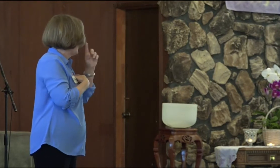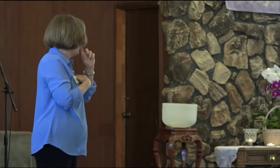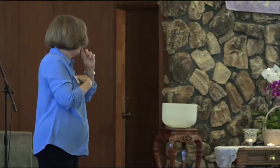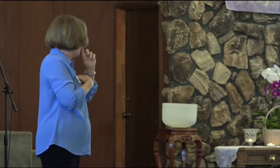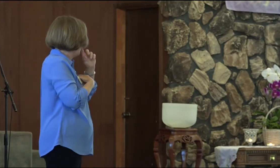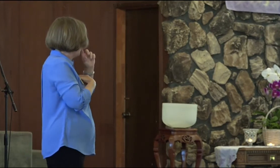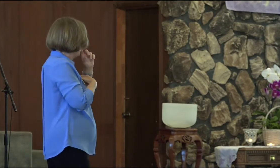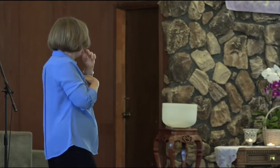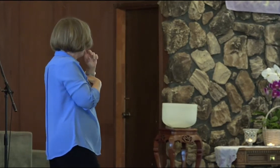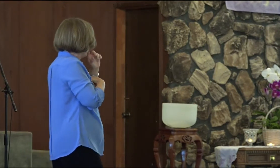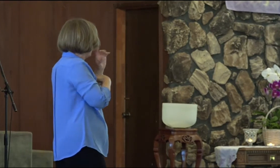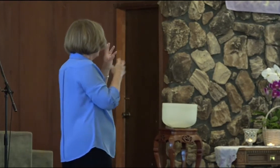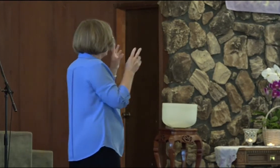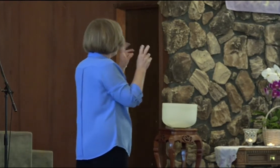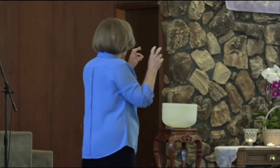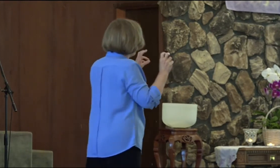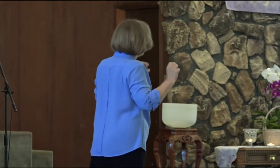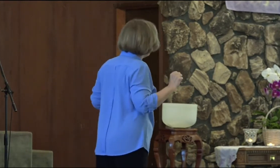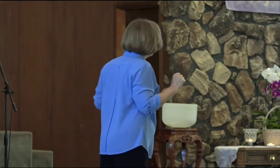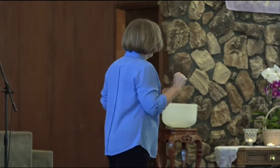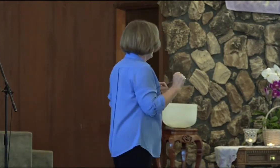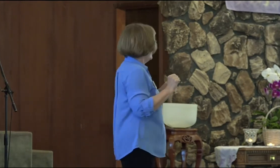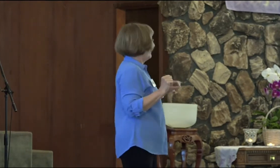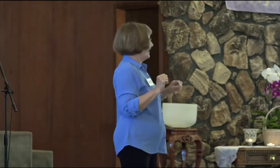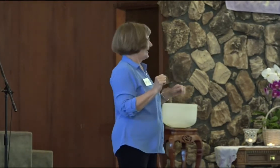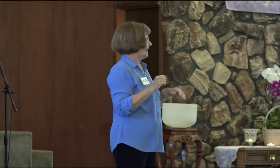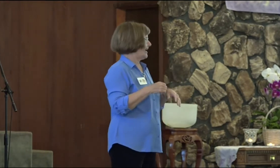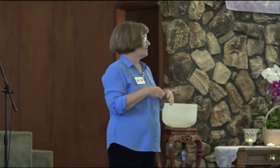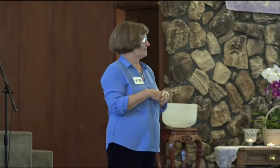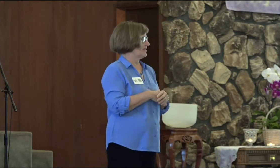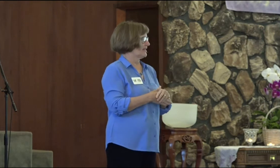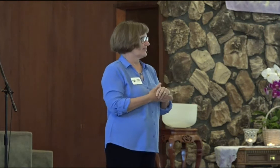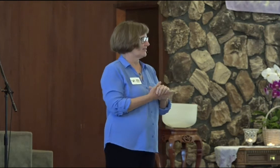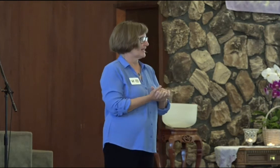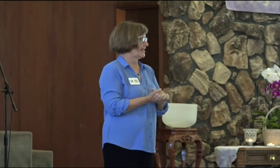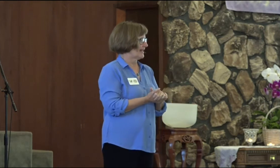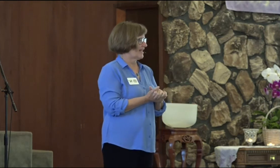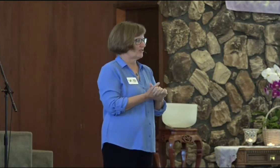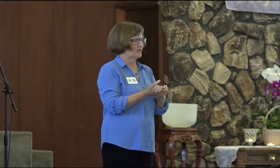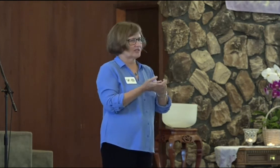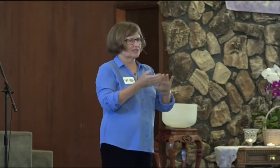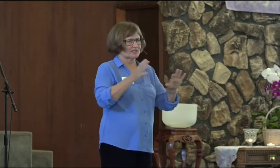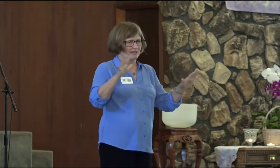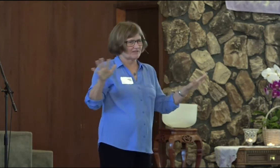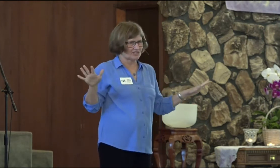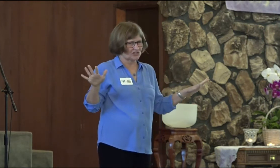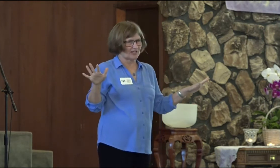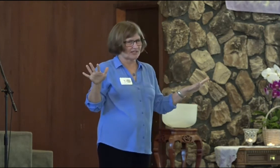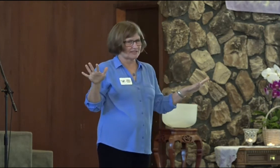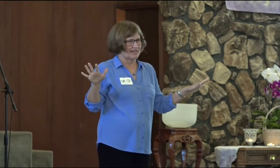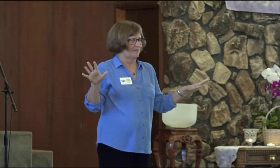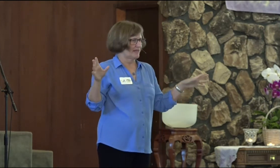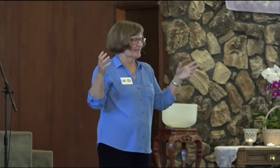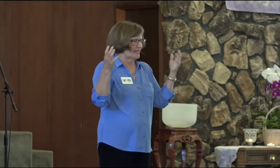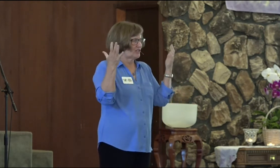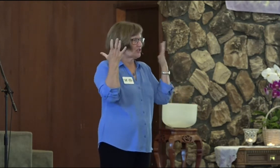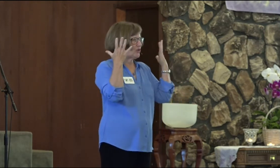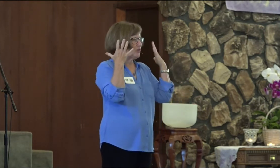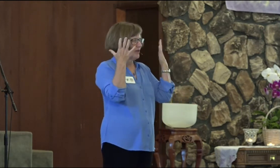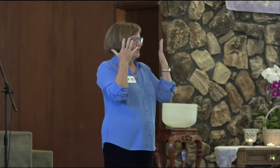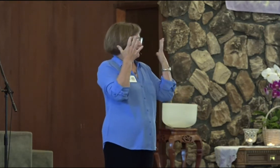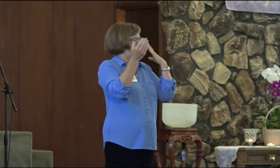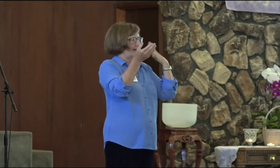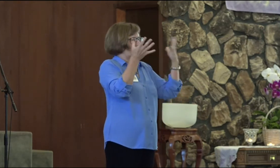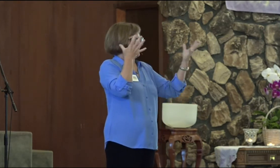There's a Bible, a parable that came to me the other day that I used to just love as a child. Because I could